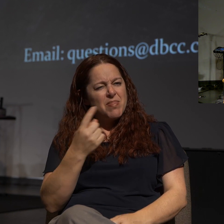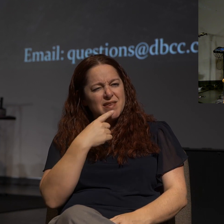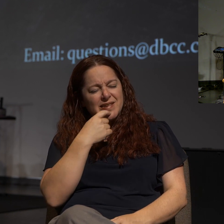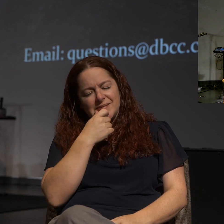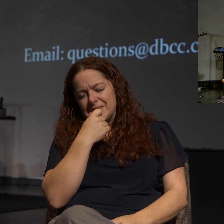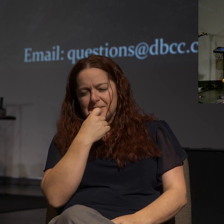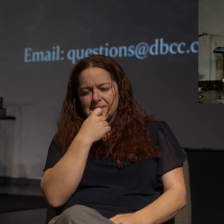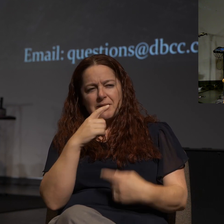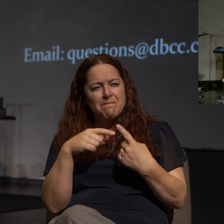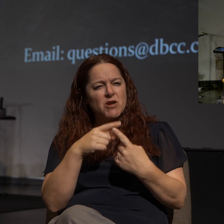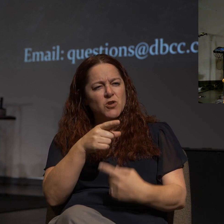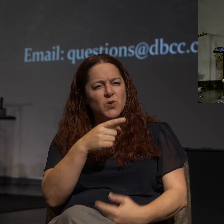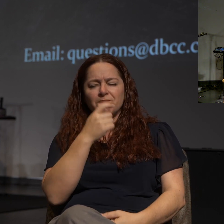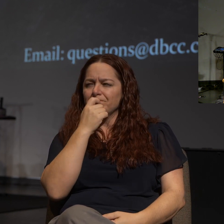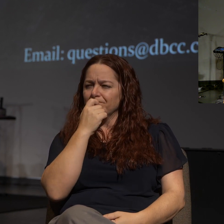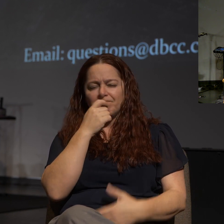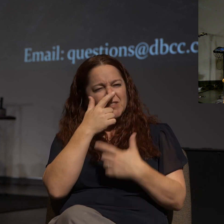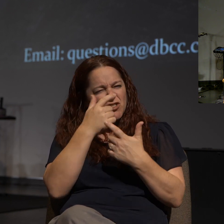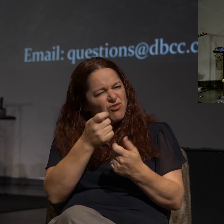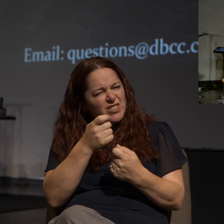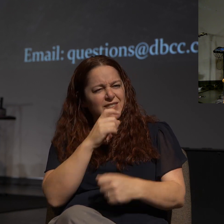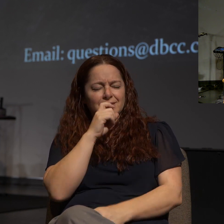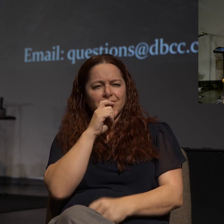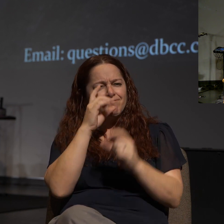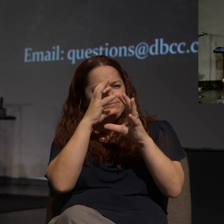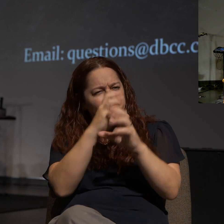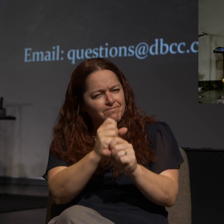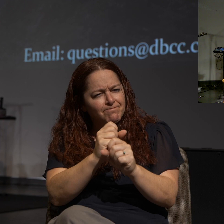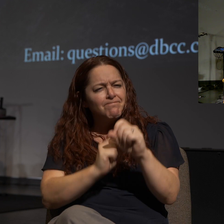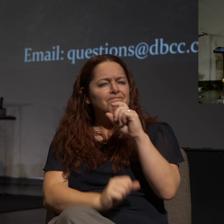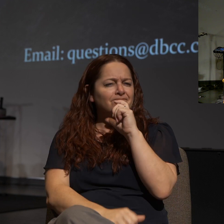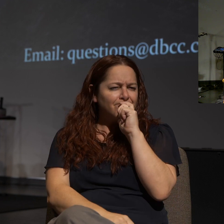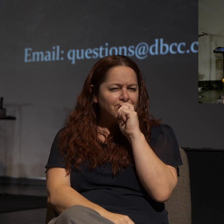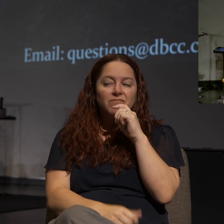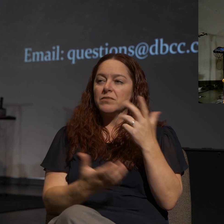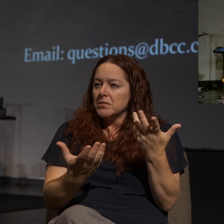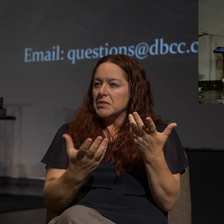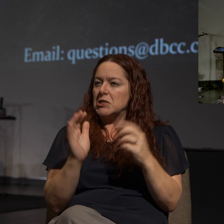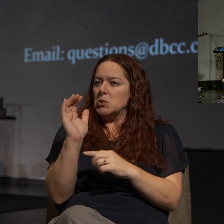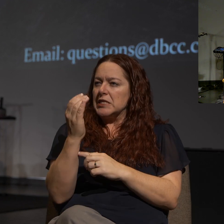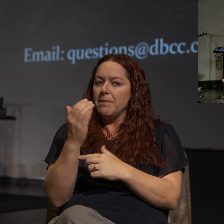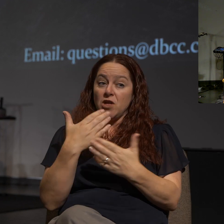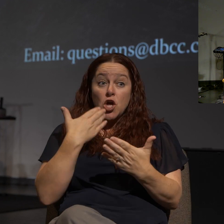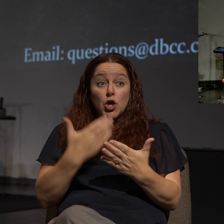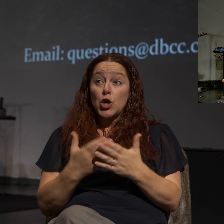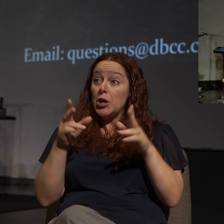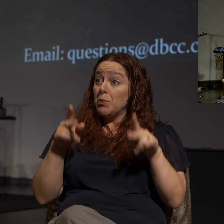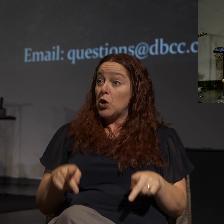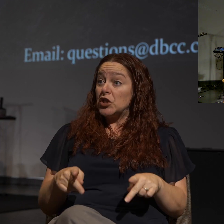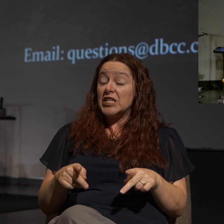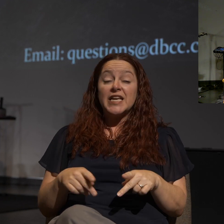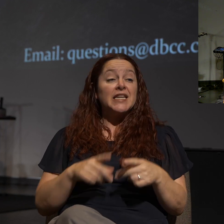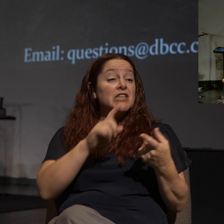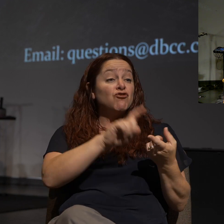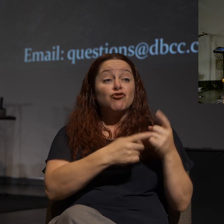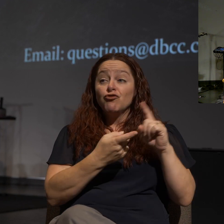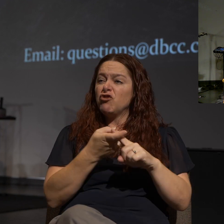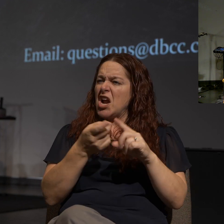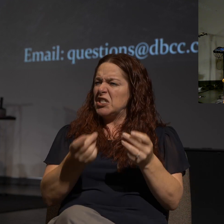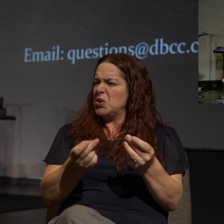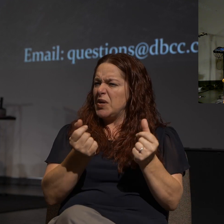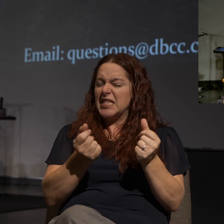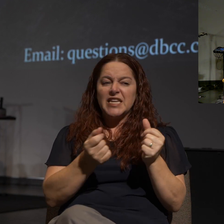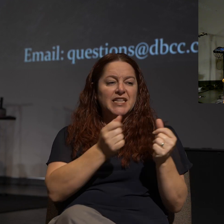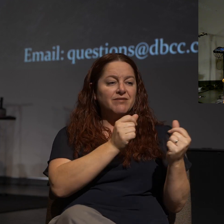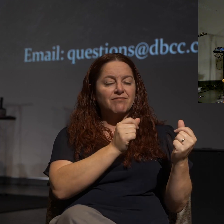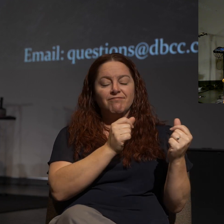you that makes you interesting and intriguing. You seem to be a person that makes friends quickly. You tend to be a